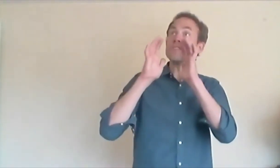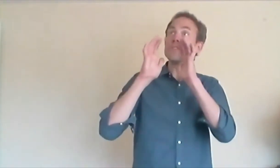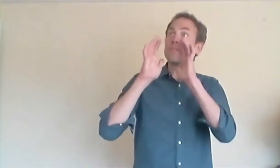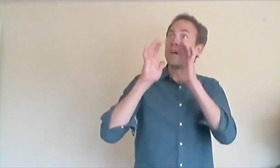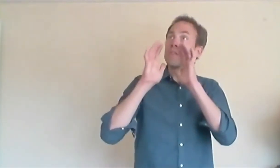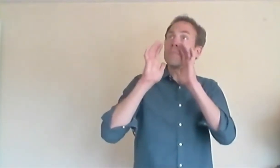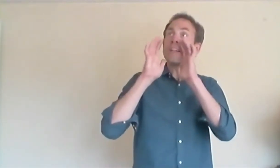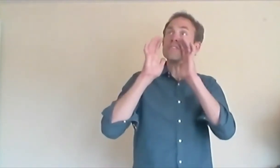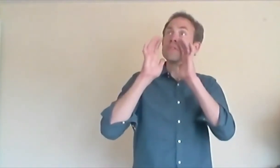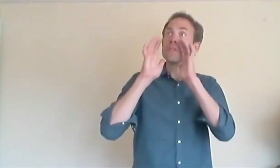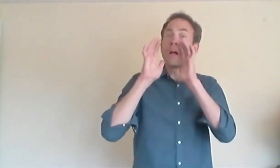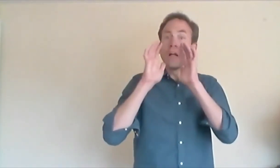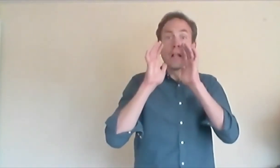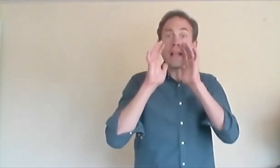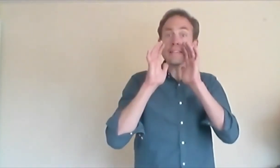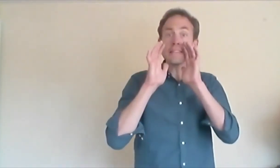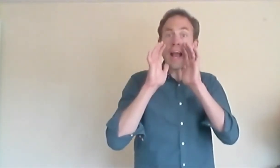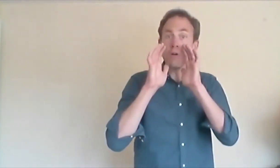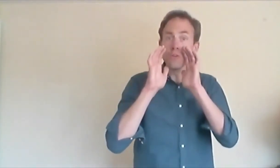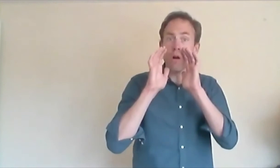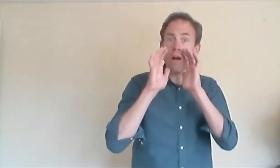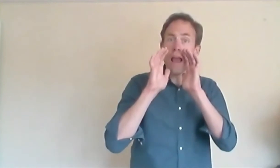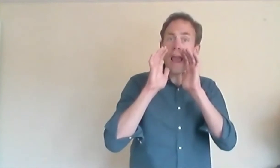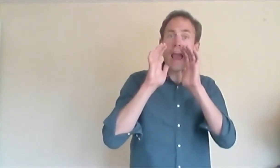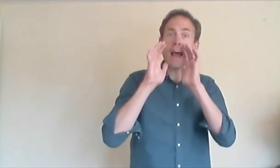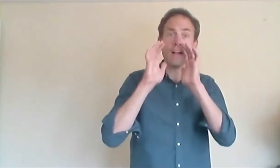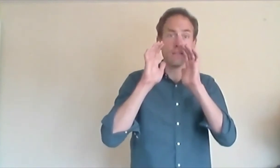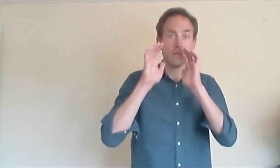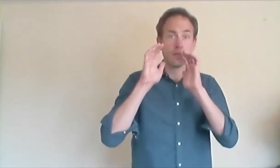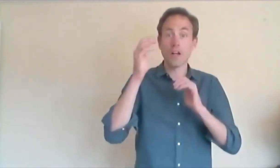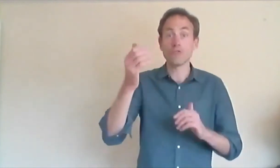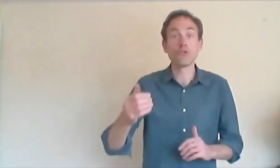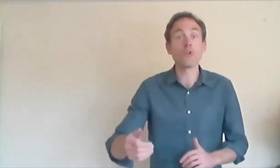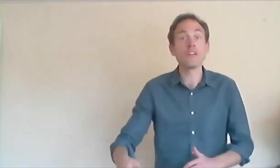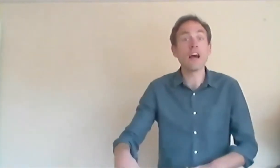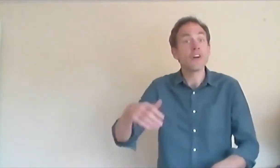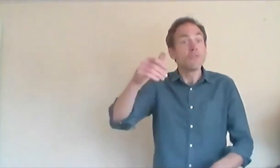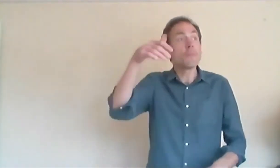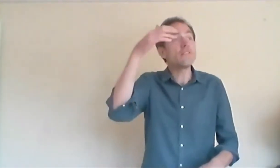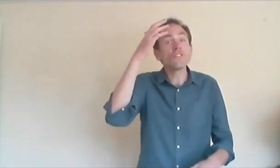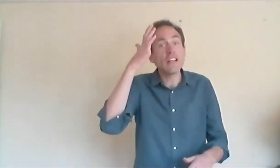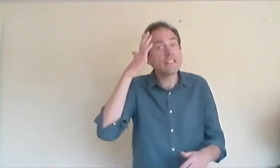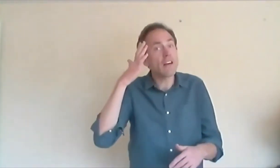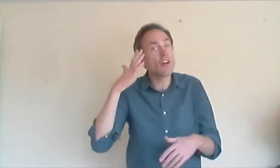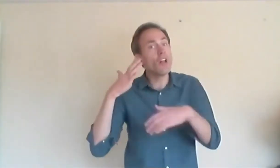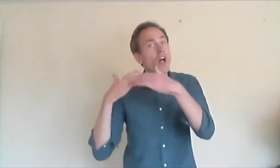Rapunzel, Rapunzel, let down your hair. And sure enough, Rapunzel let down her long,